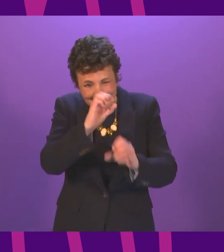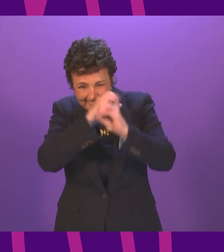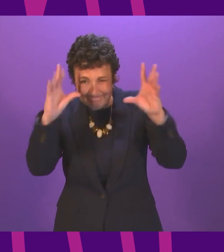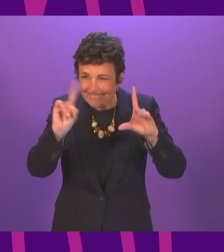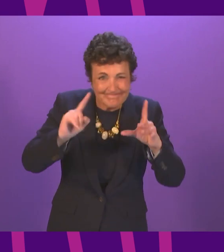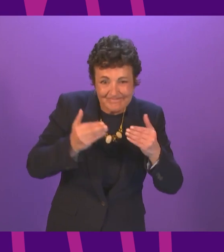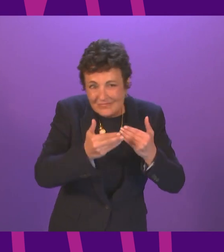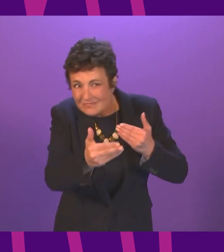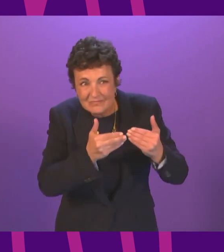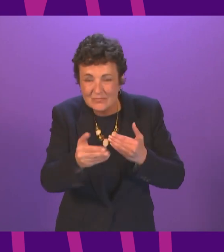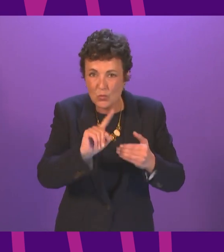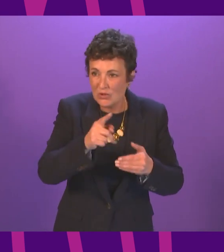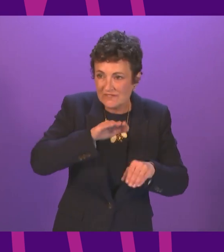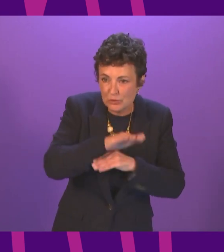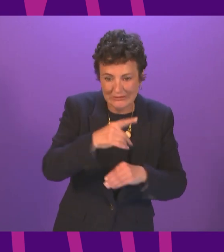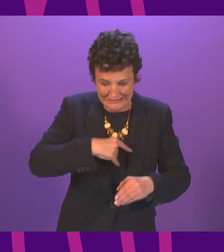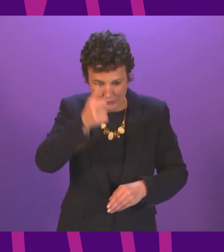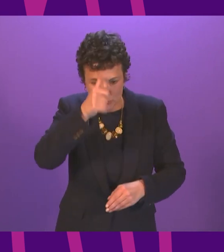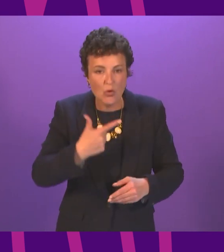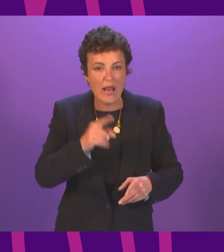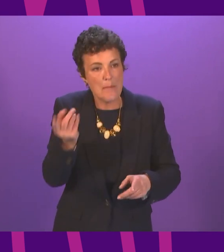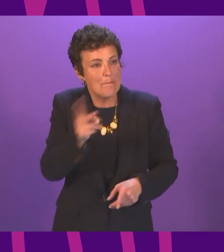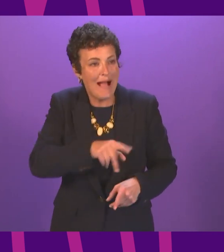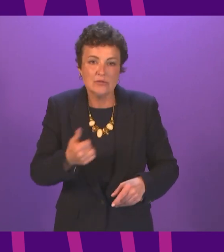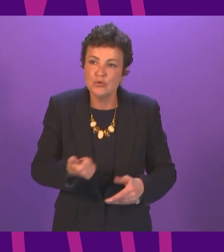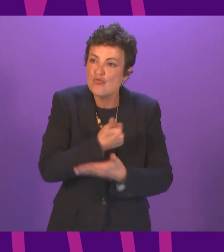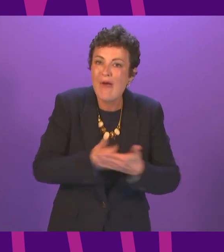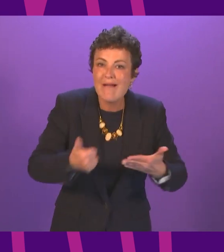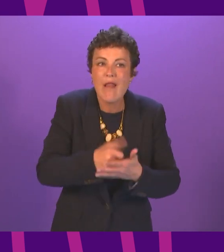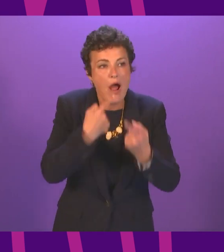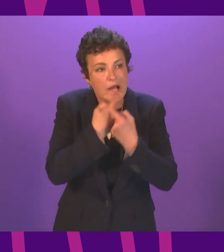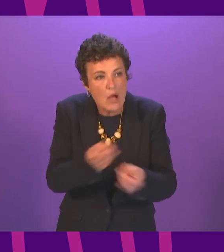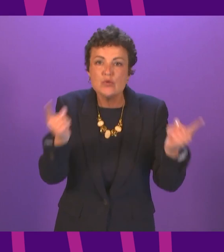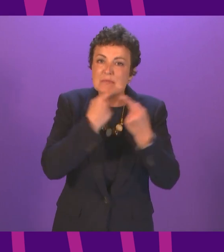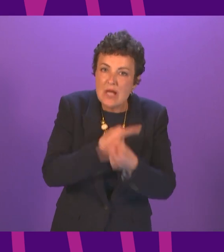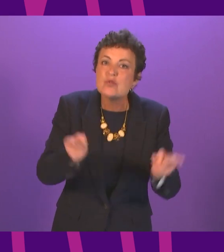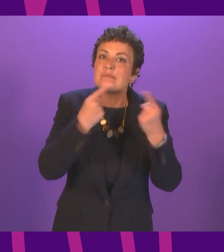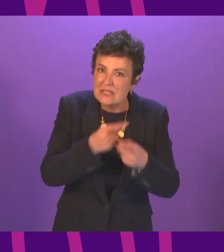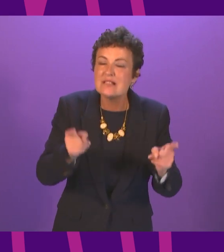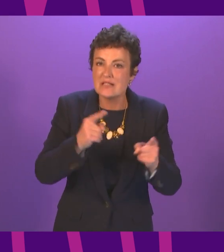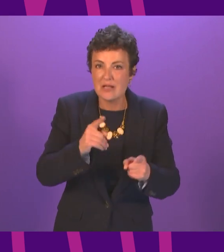need to get back into a regular cycle of announcements from Scottish government and parliamentary scrutiny so it's